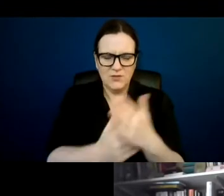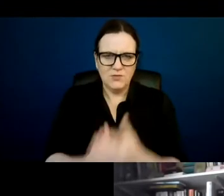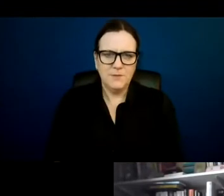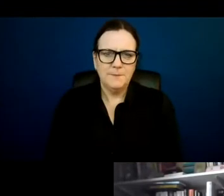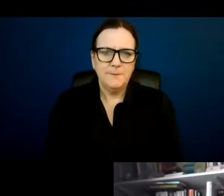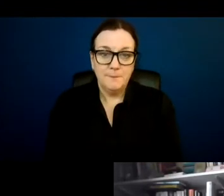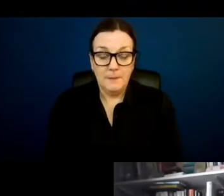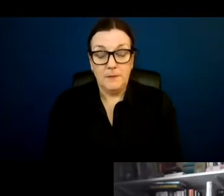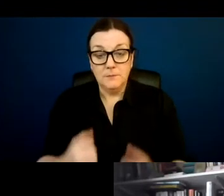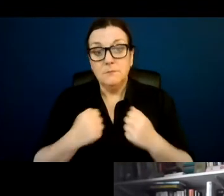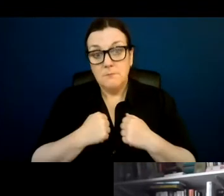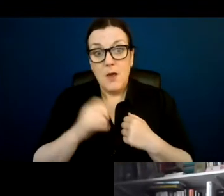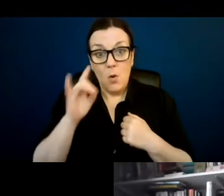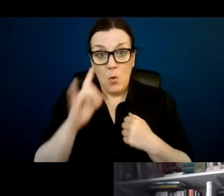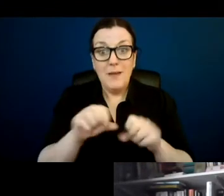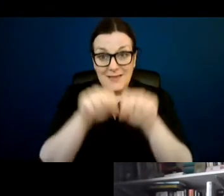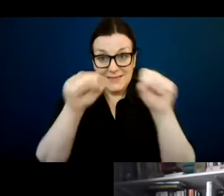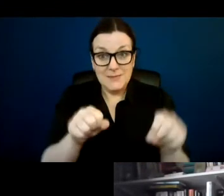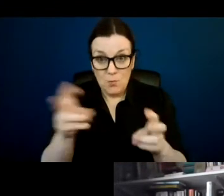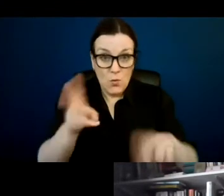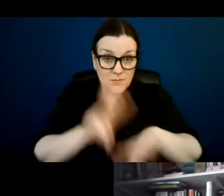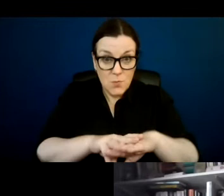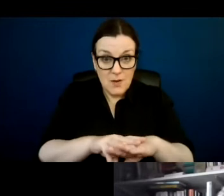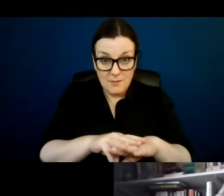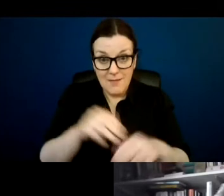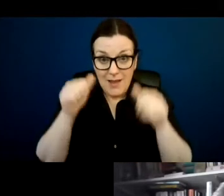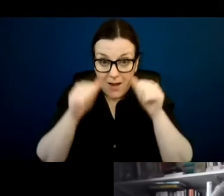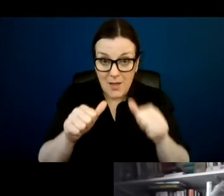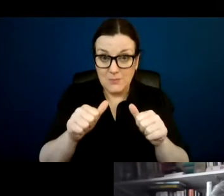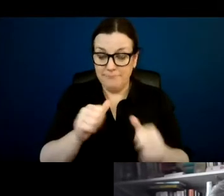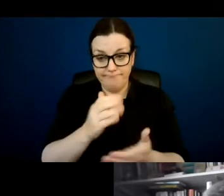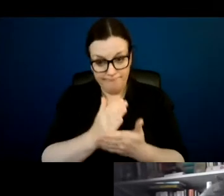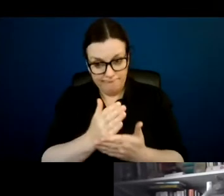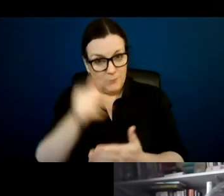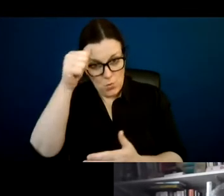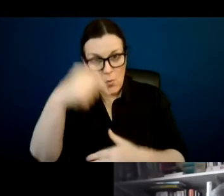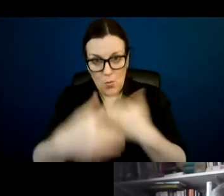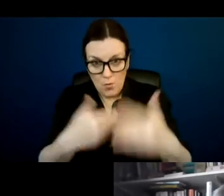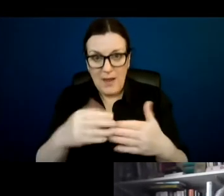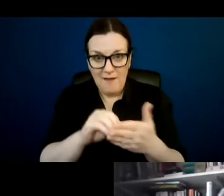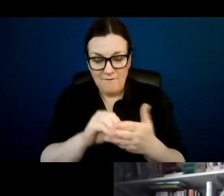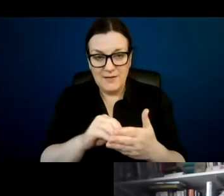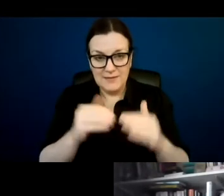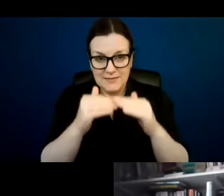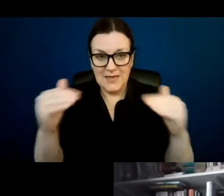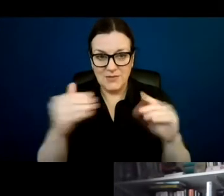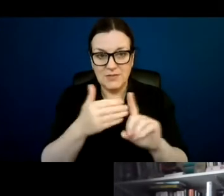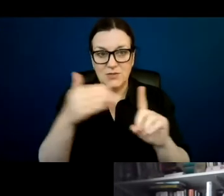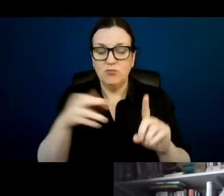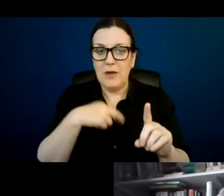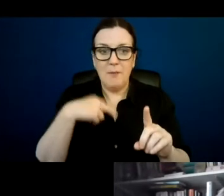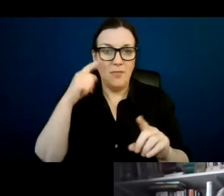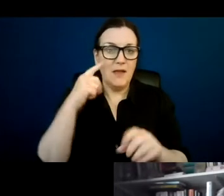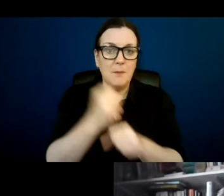I mean, my hope is a system which works, which allows the certainty of having the status. And as I say, it's mainly at the upper end of the spectrum. We've been looking so